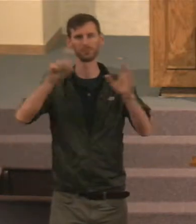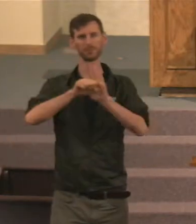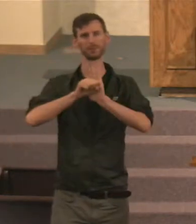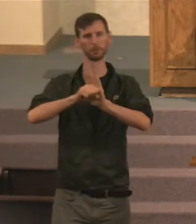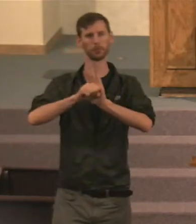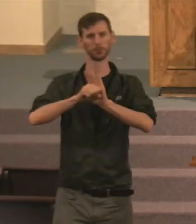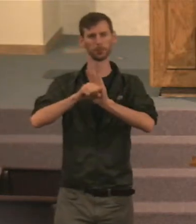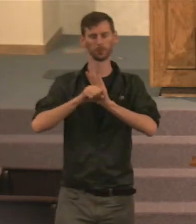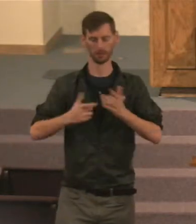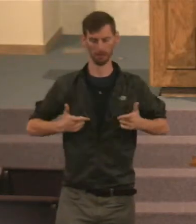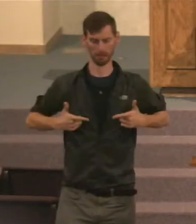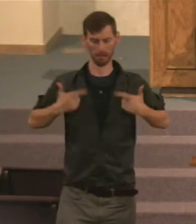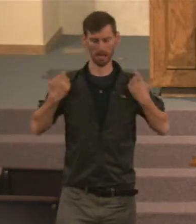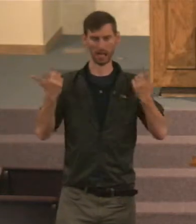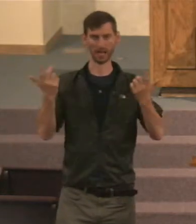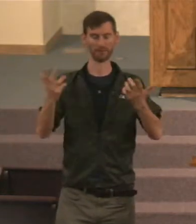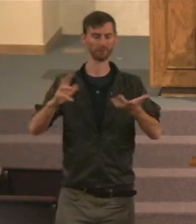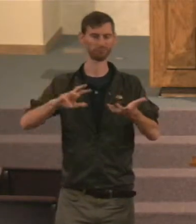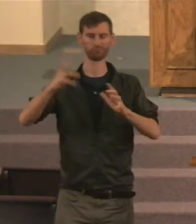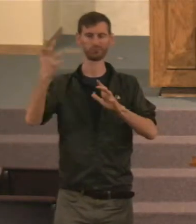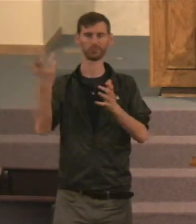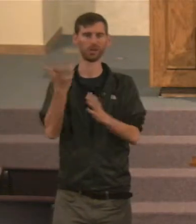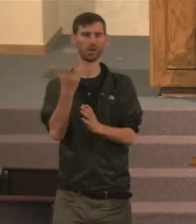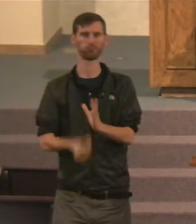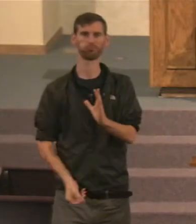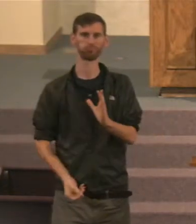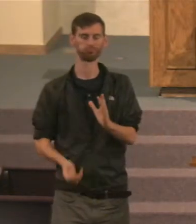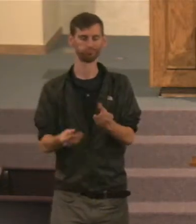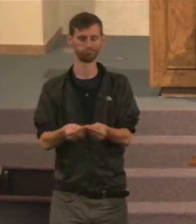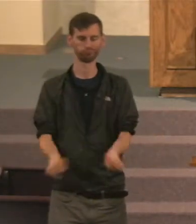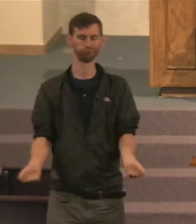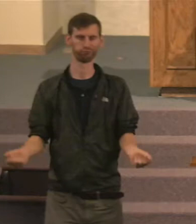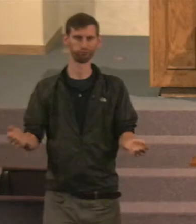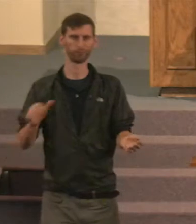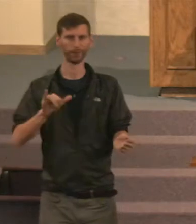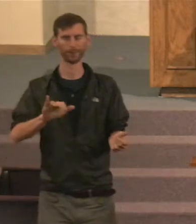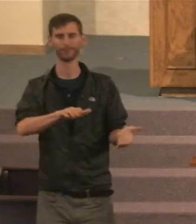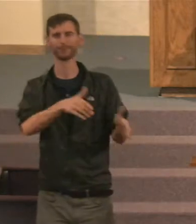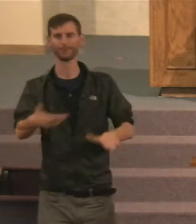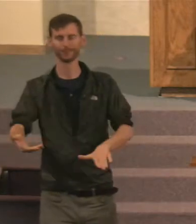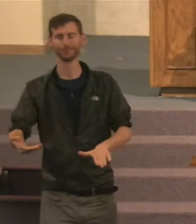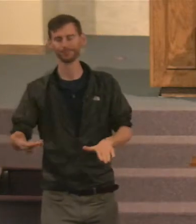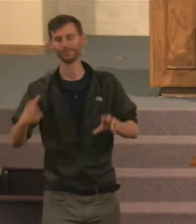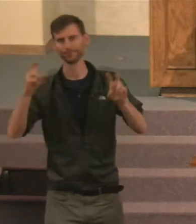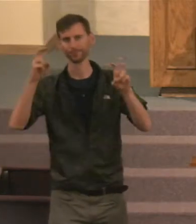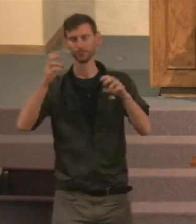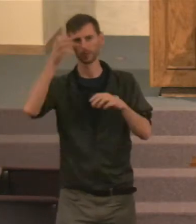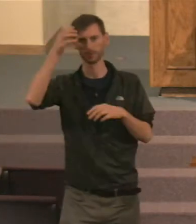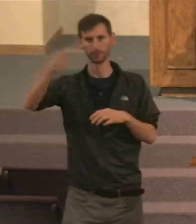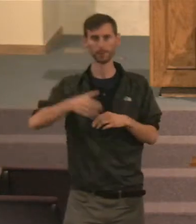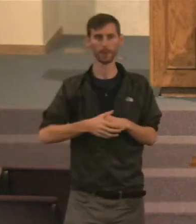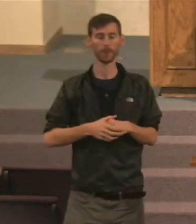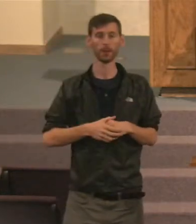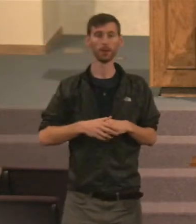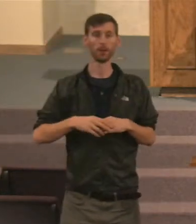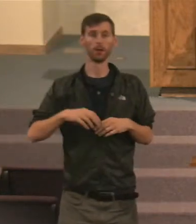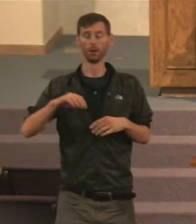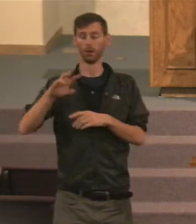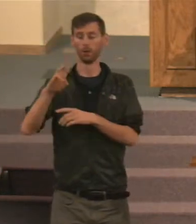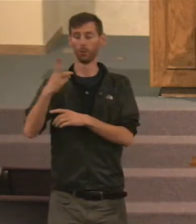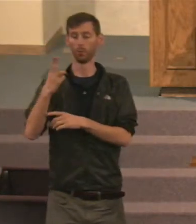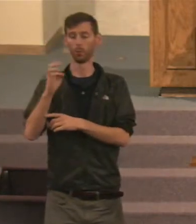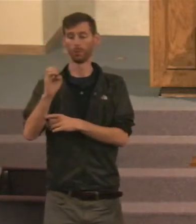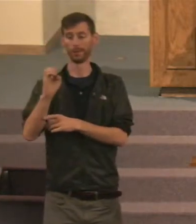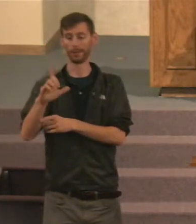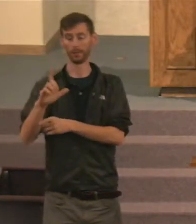So, whenever that pitcher breaks, And life is gone, Talking about the death of a person, Is broken at the fountain. Or the wheel broken at